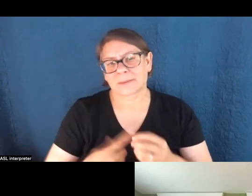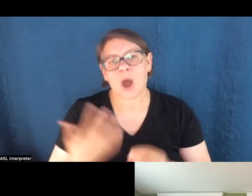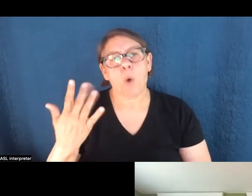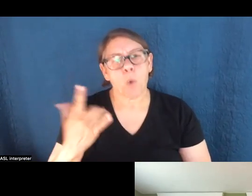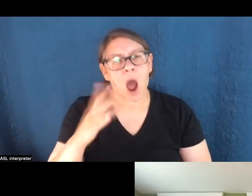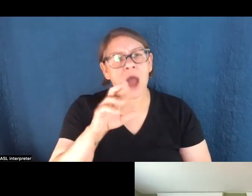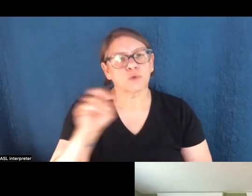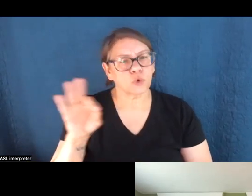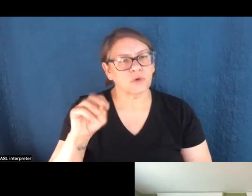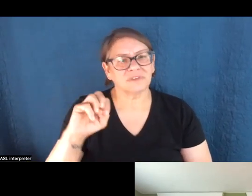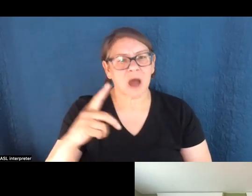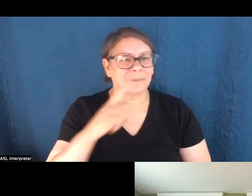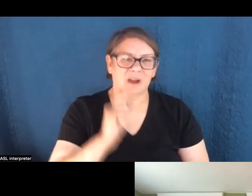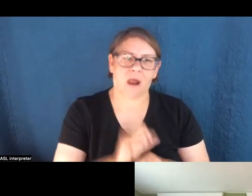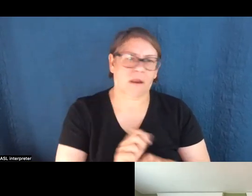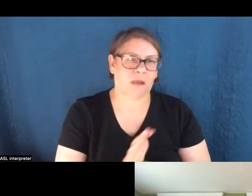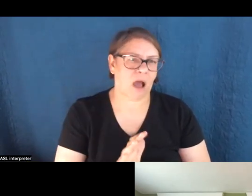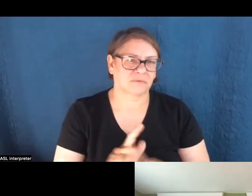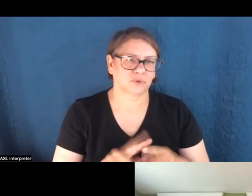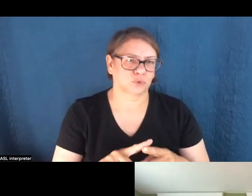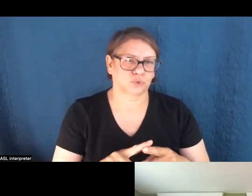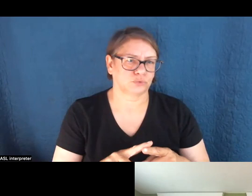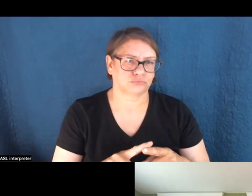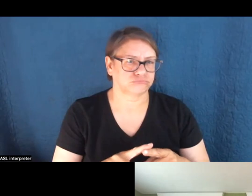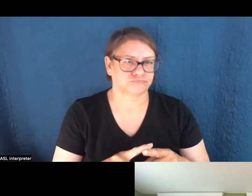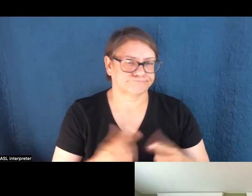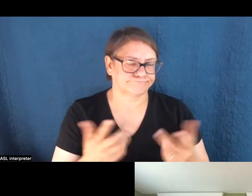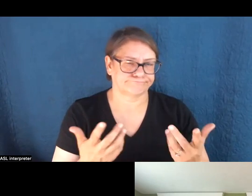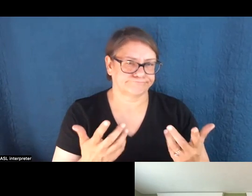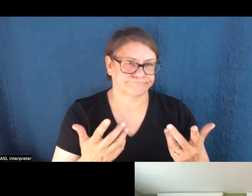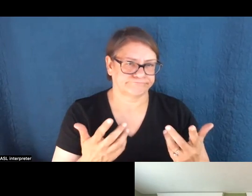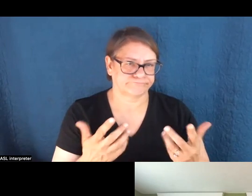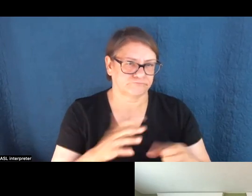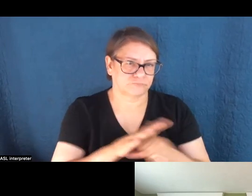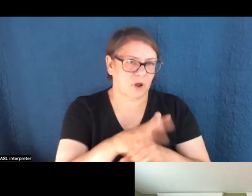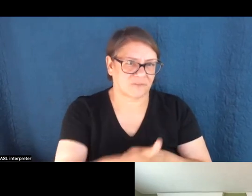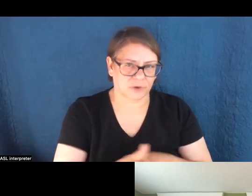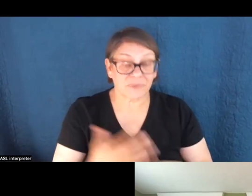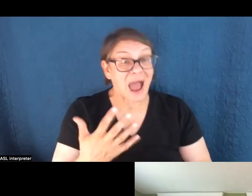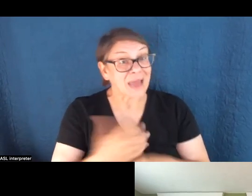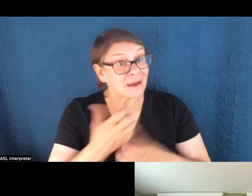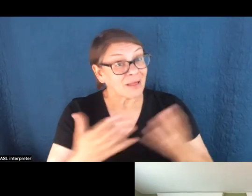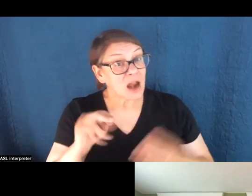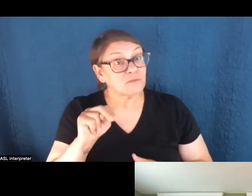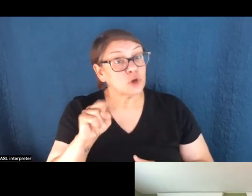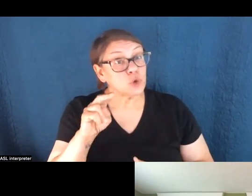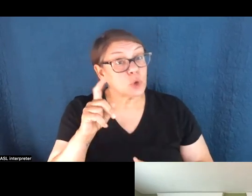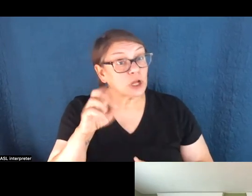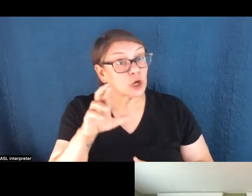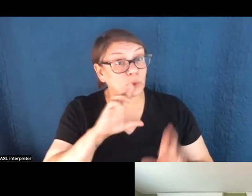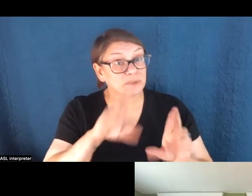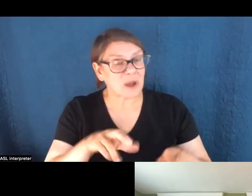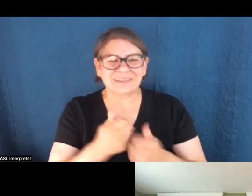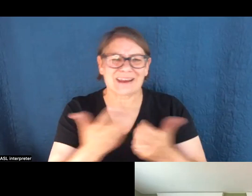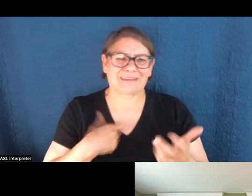solar is valuable, but not enough. I'm getting a lot of the same responses. Um, I get a lot of nuclear responses, um, pretty much anything I write about